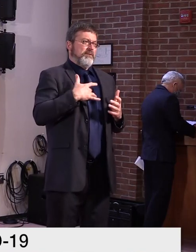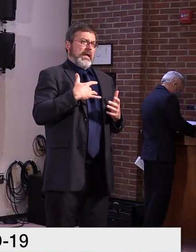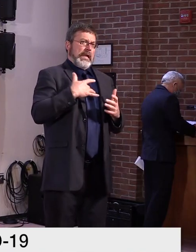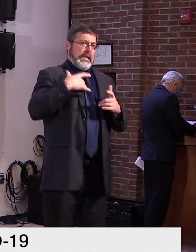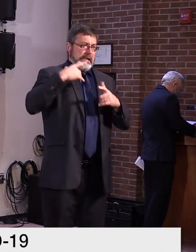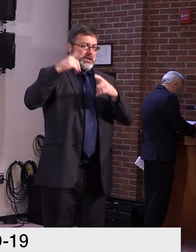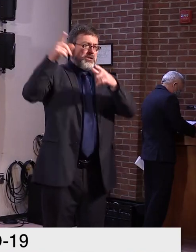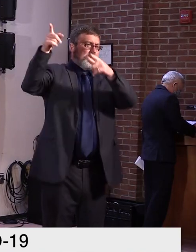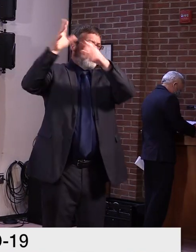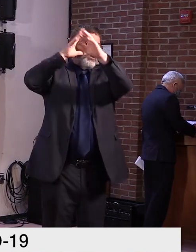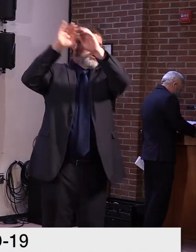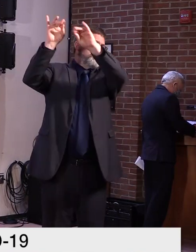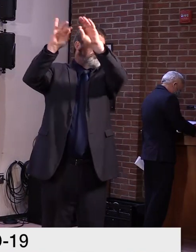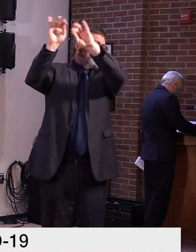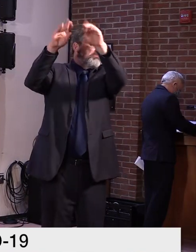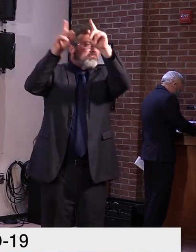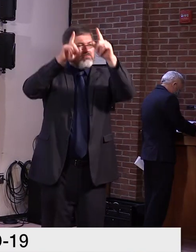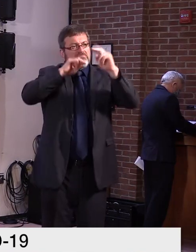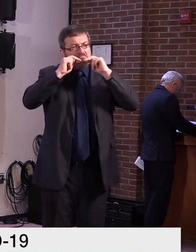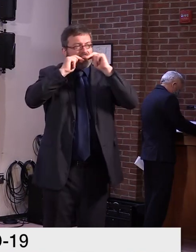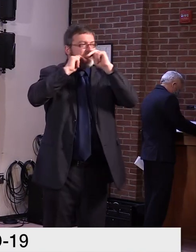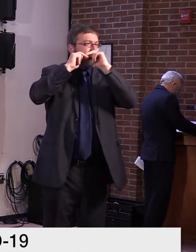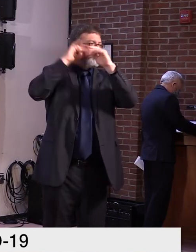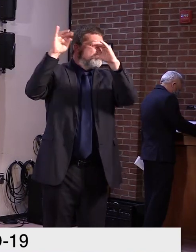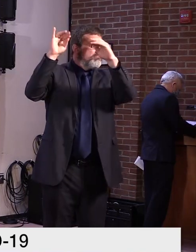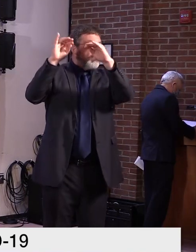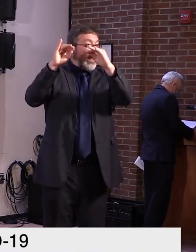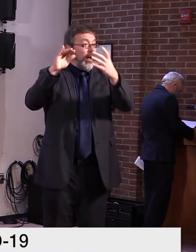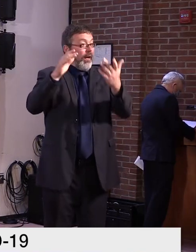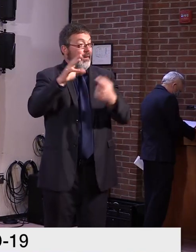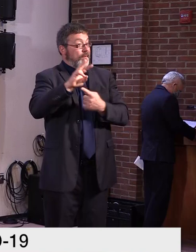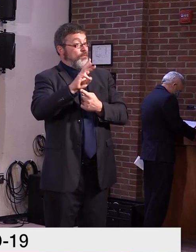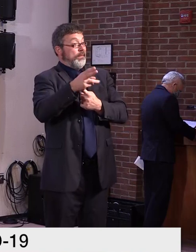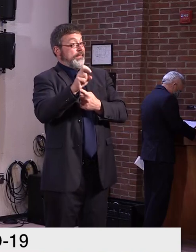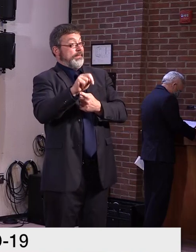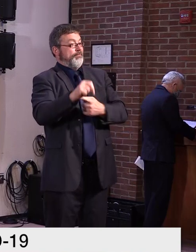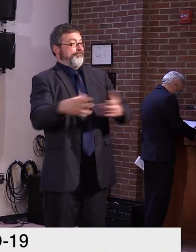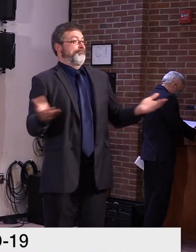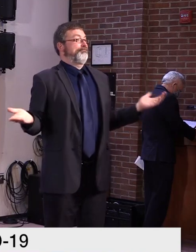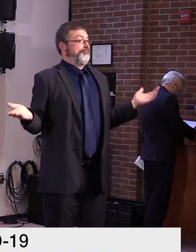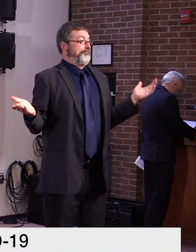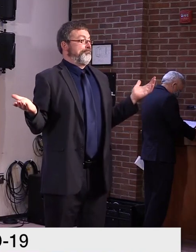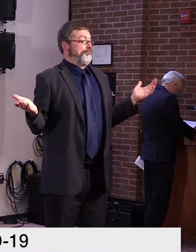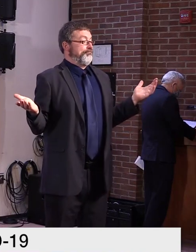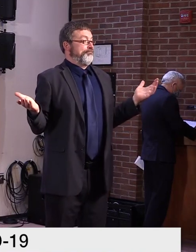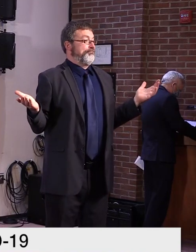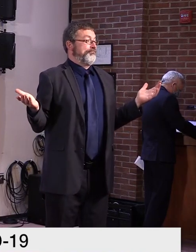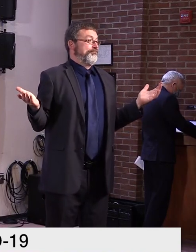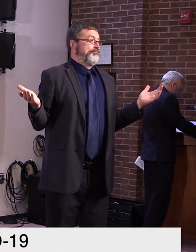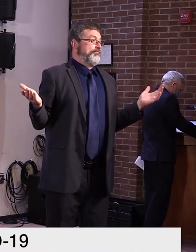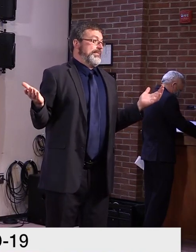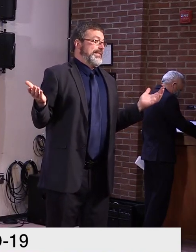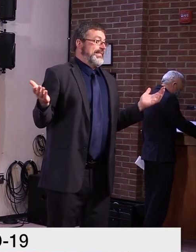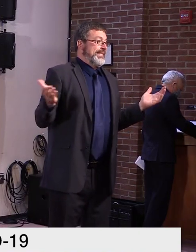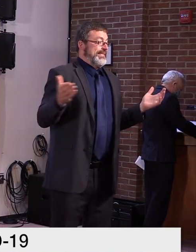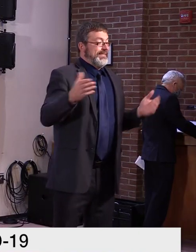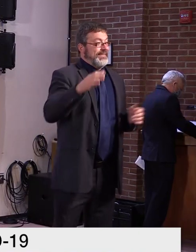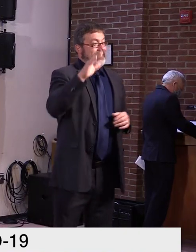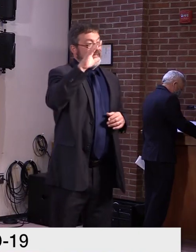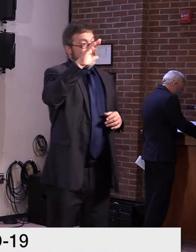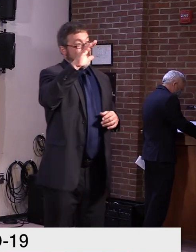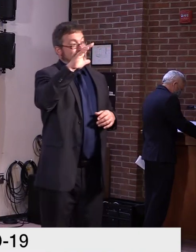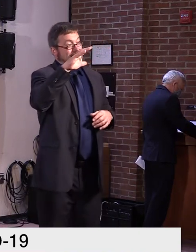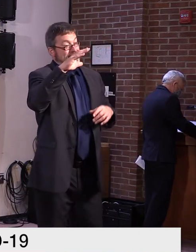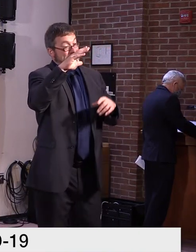Uh, but time, I, I just don't know when, uh, and, uh, and it becomes the closer we get to the election, uh, the more political it gets